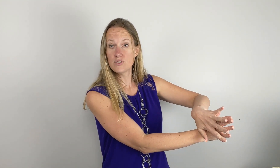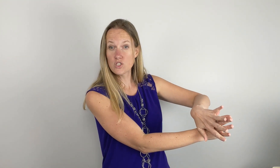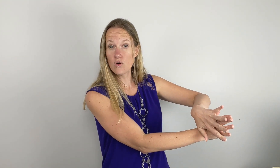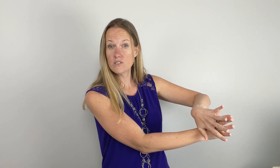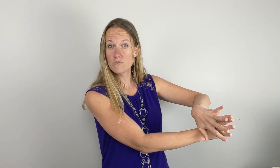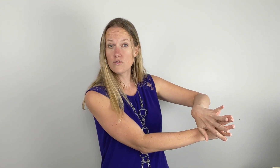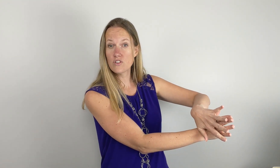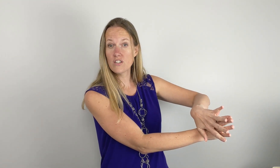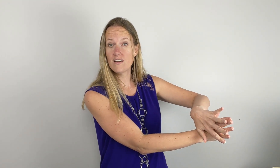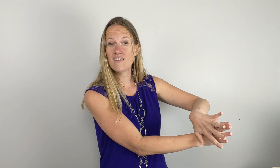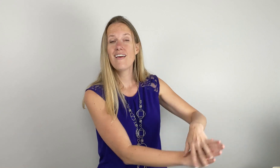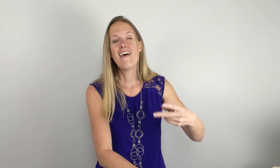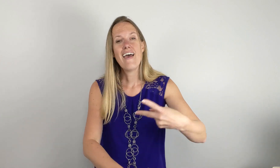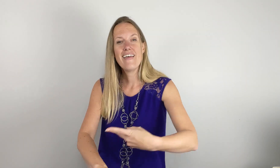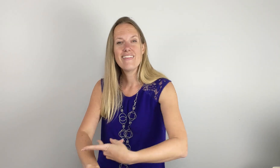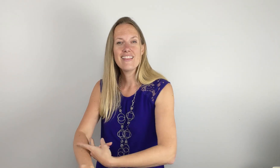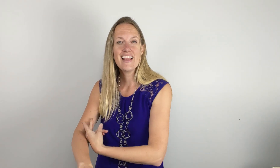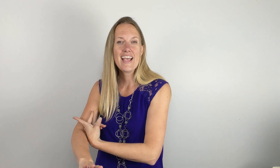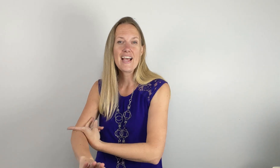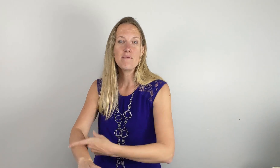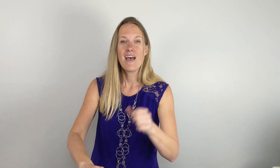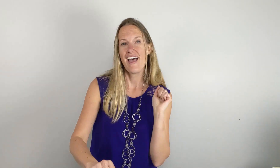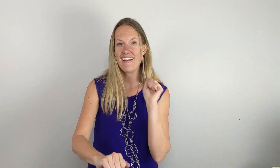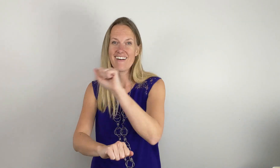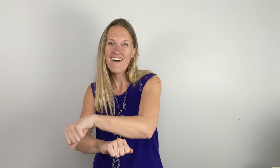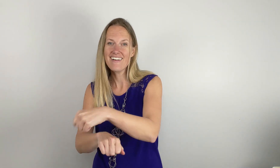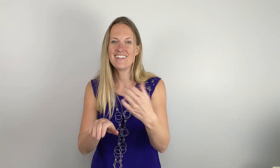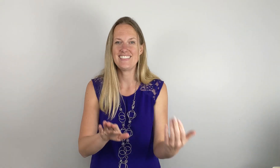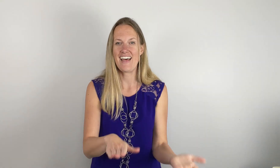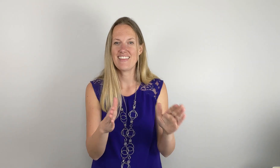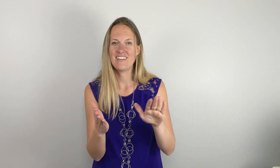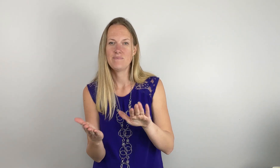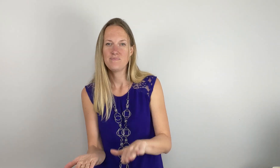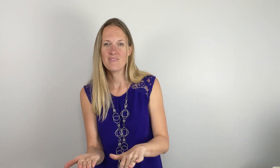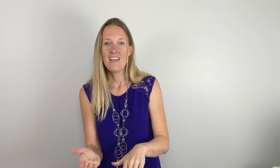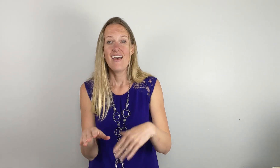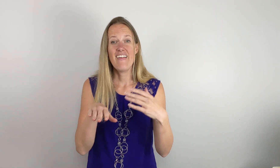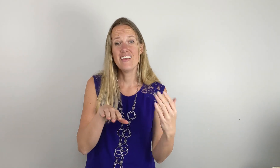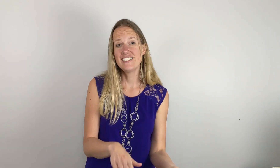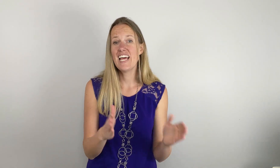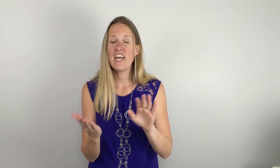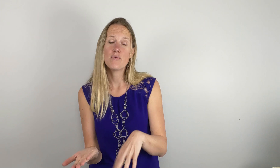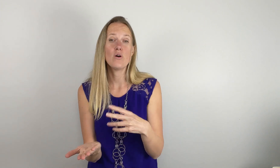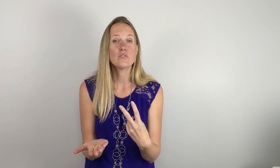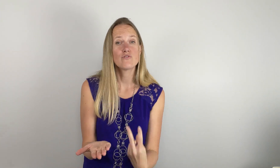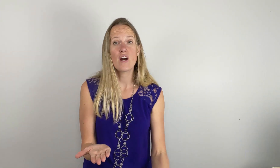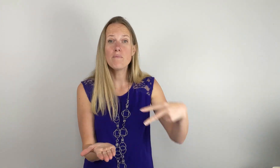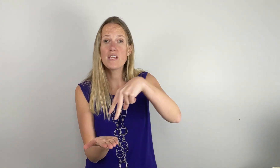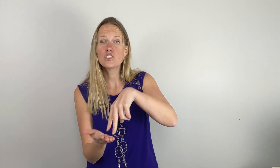stone was moved for good and the lamb had conquered death. And the dead rose from their